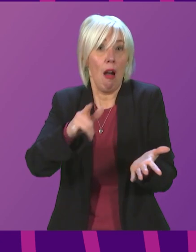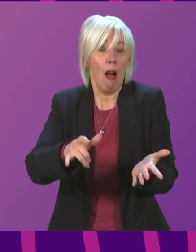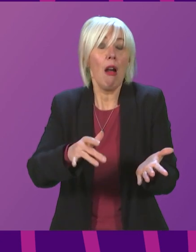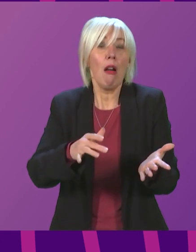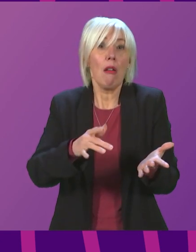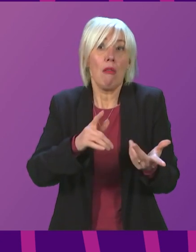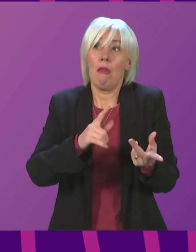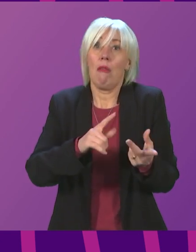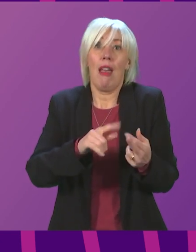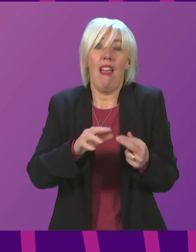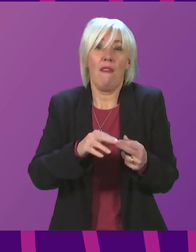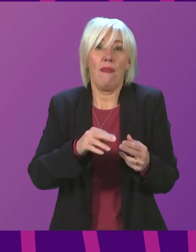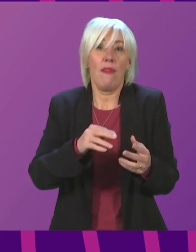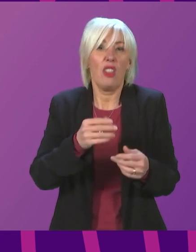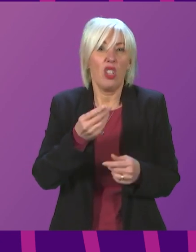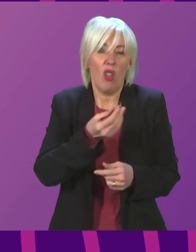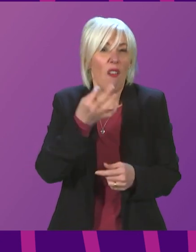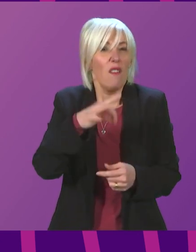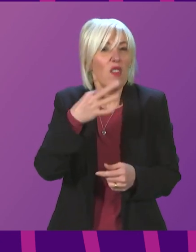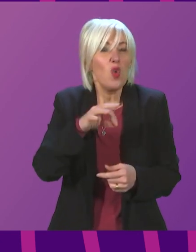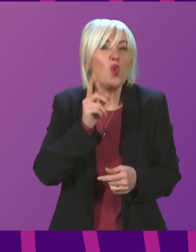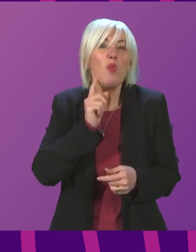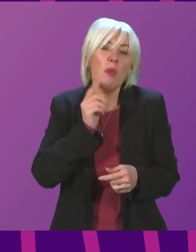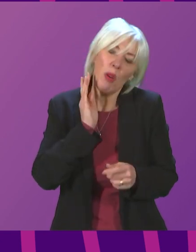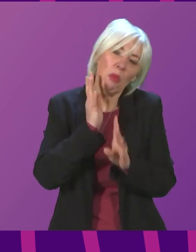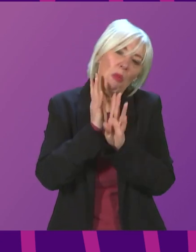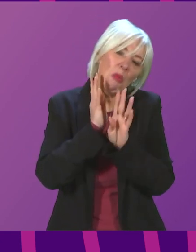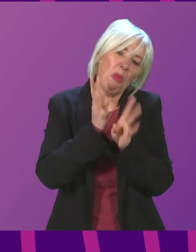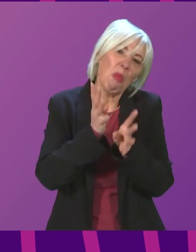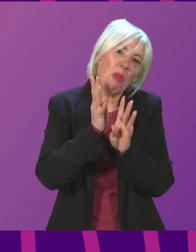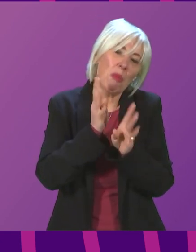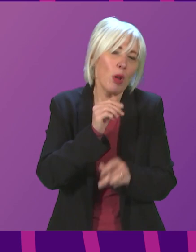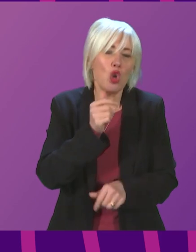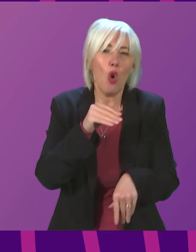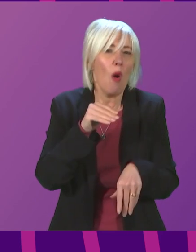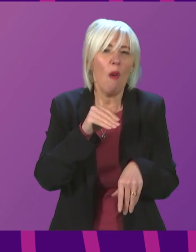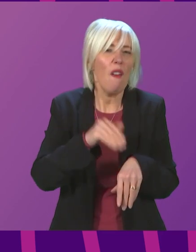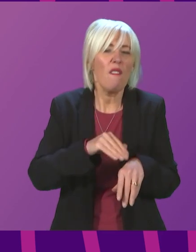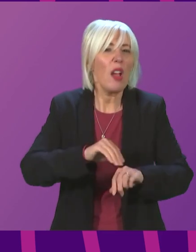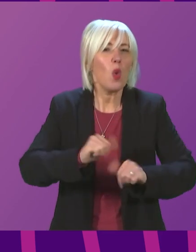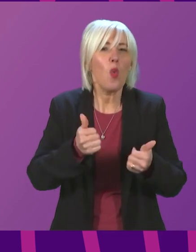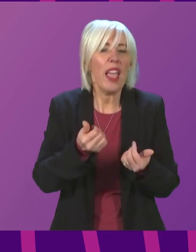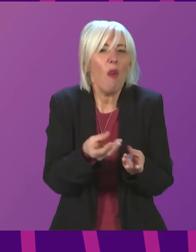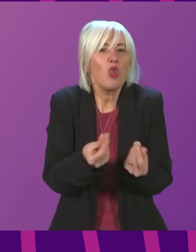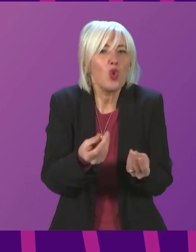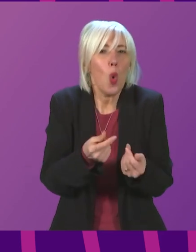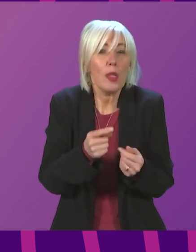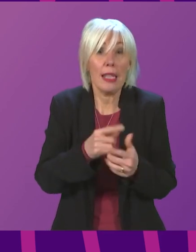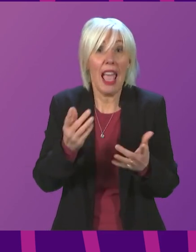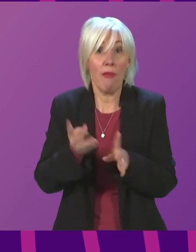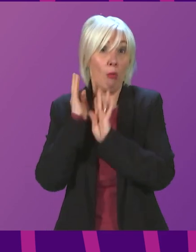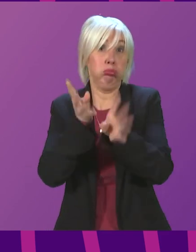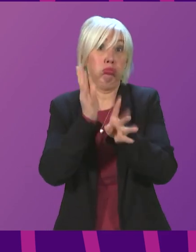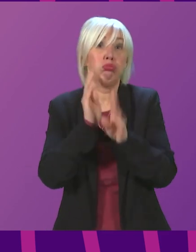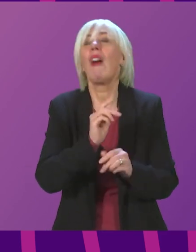more of a trickle of people rather than a big flood of people would not be a good or an efficient use of resources. So we will judge this on an ongoing